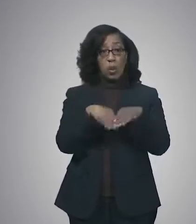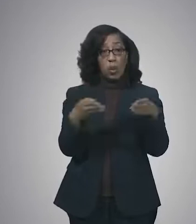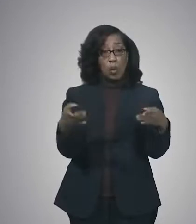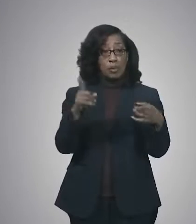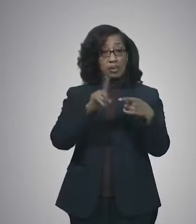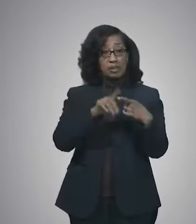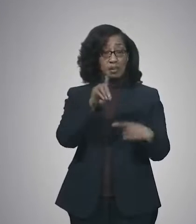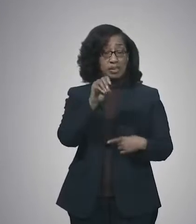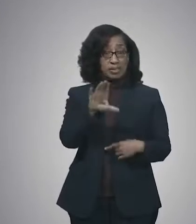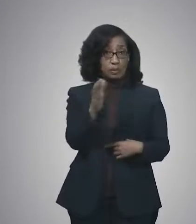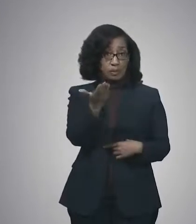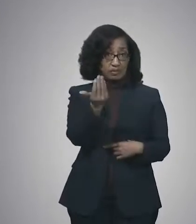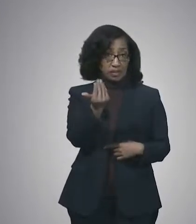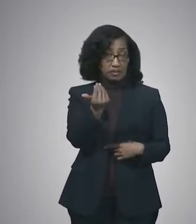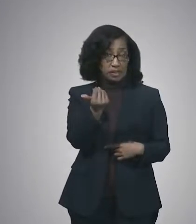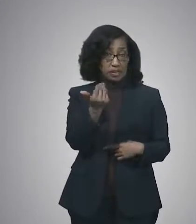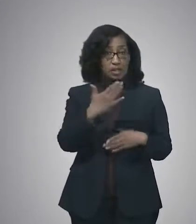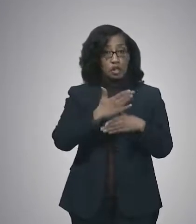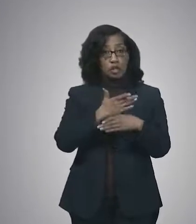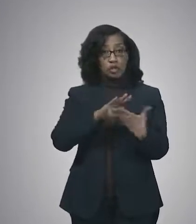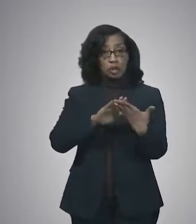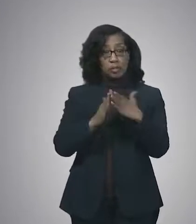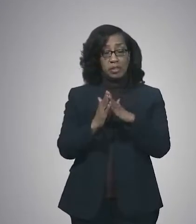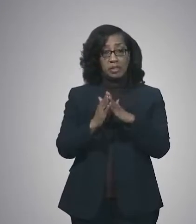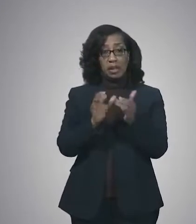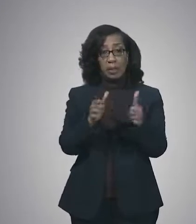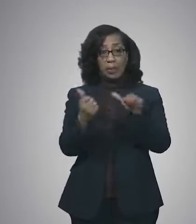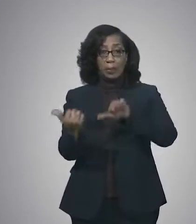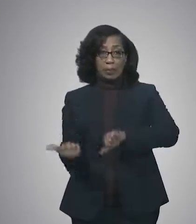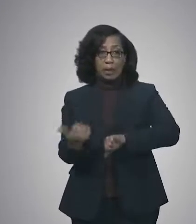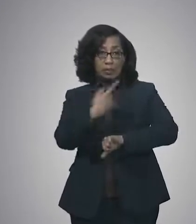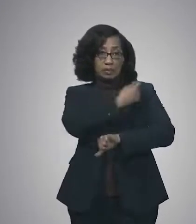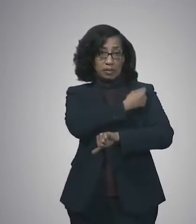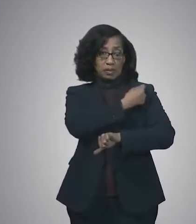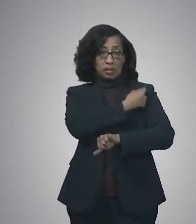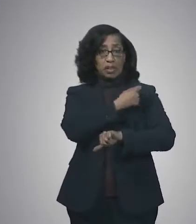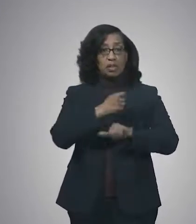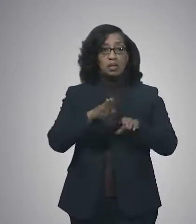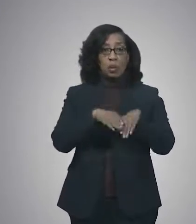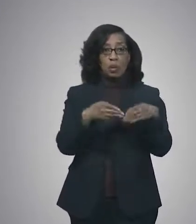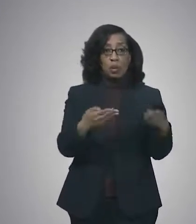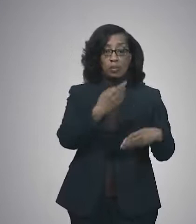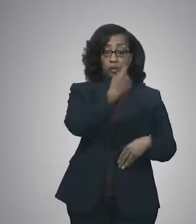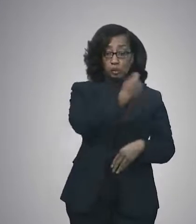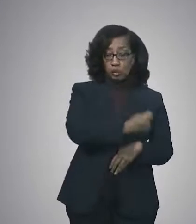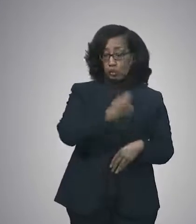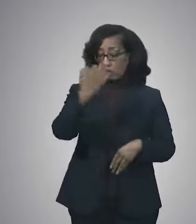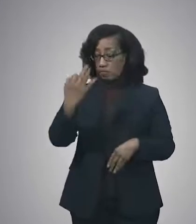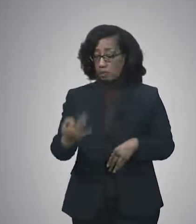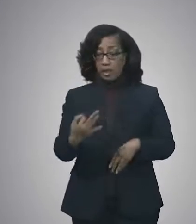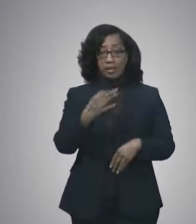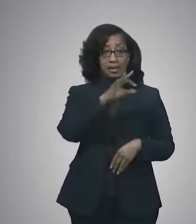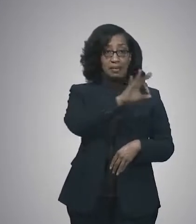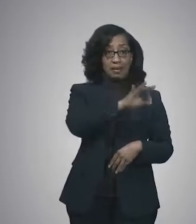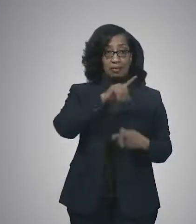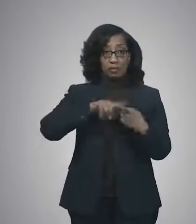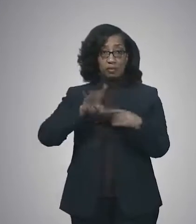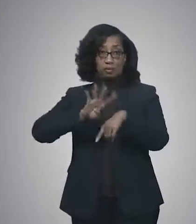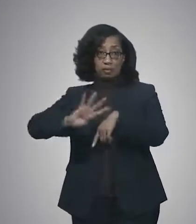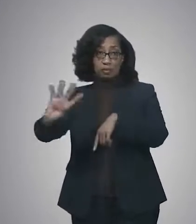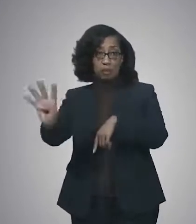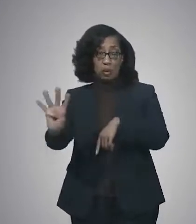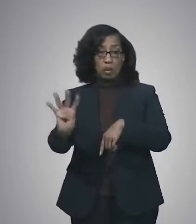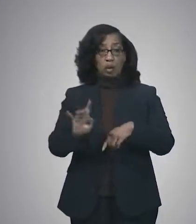15th. The Germantown Baptist vaccination site is open Tuesdays and Fridays from 9 a.m. to 4 p